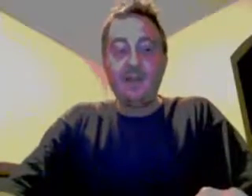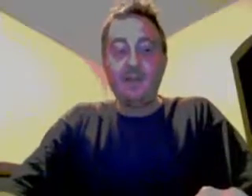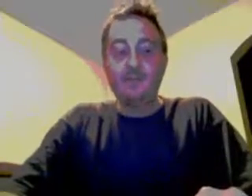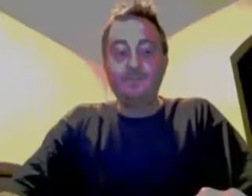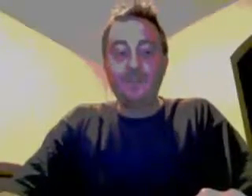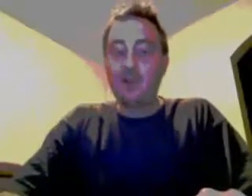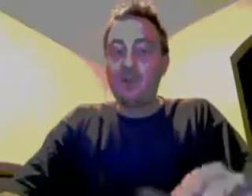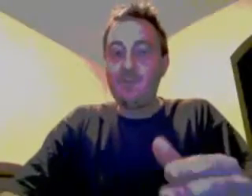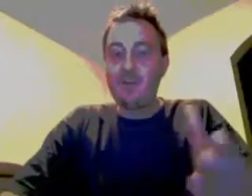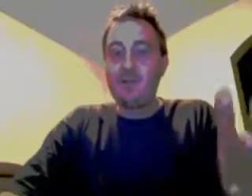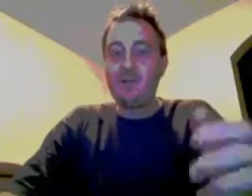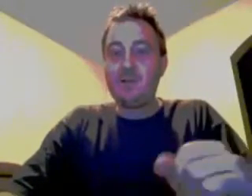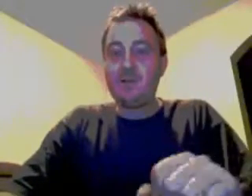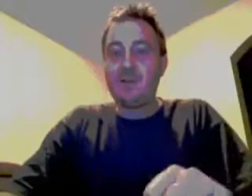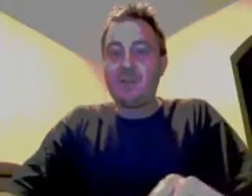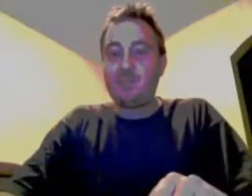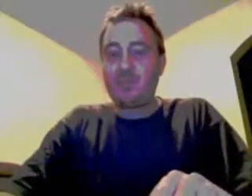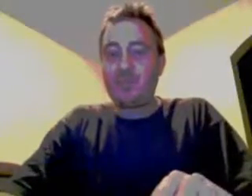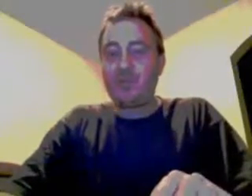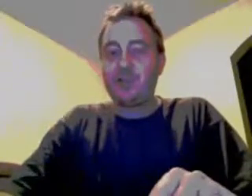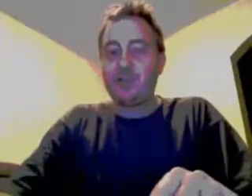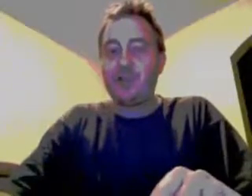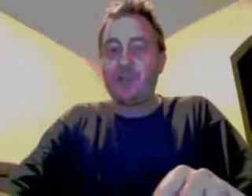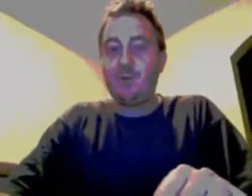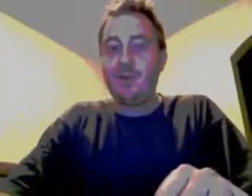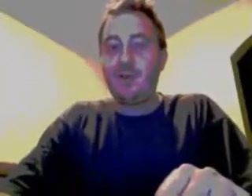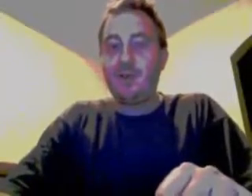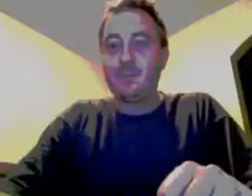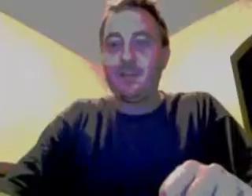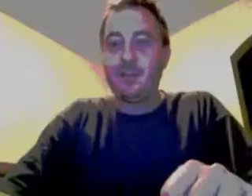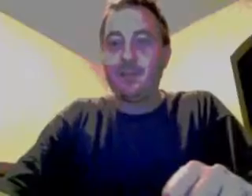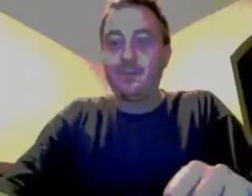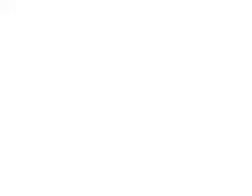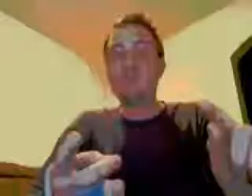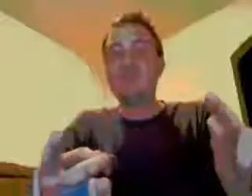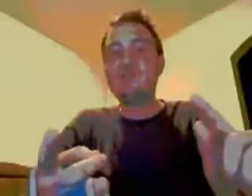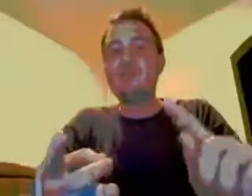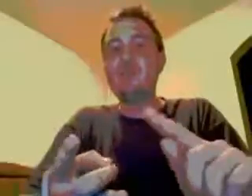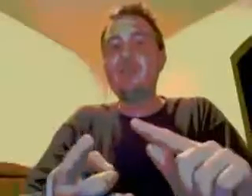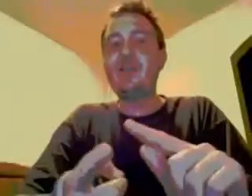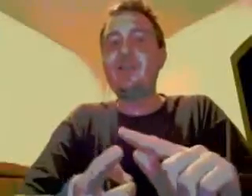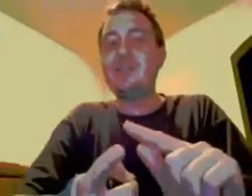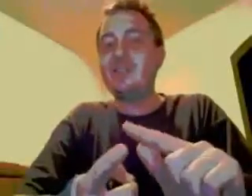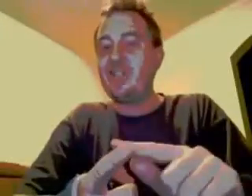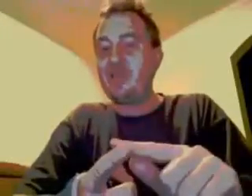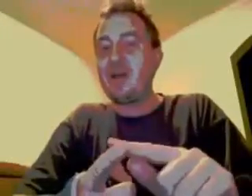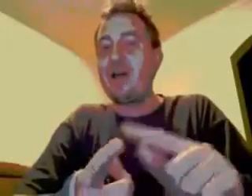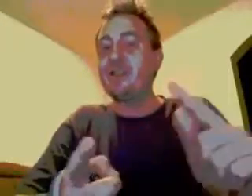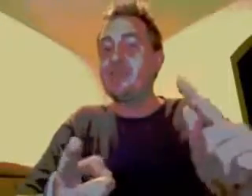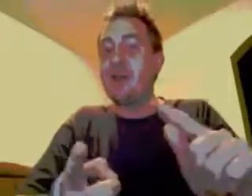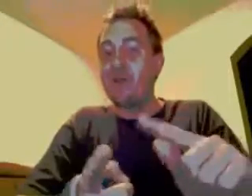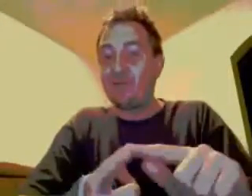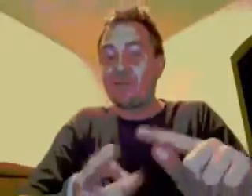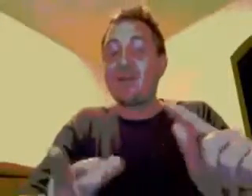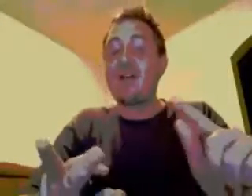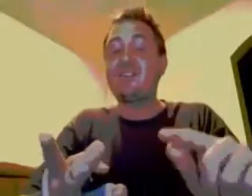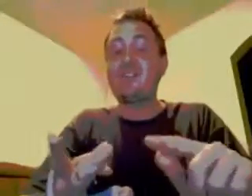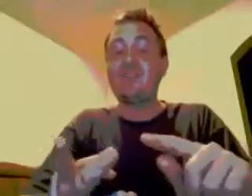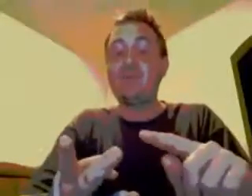you know, maybe they could speak up for issues they believe in themselves. She believes in cheap college, if not free college. She